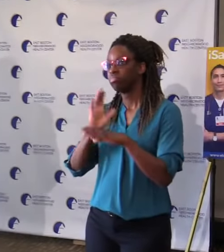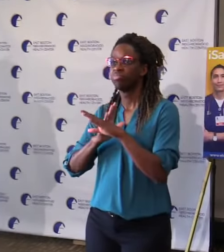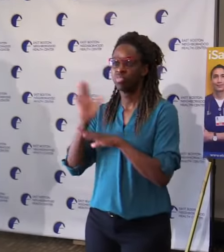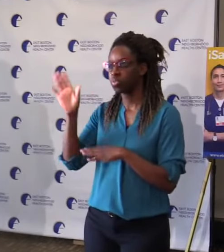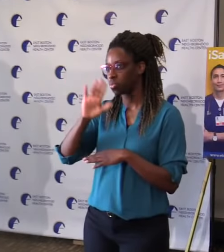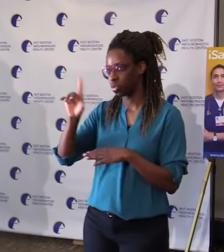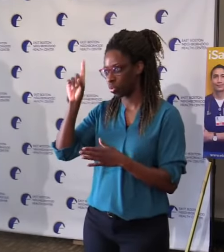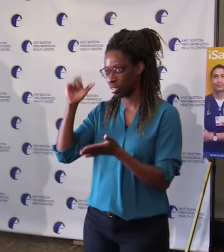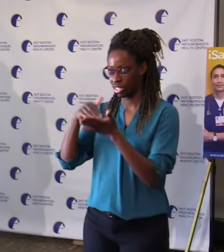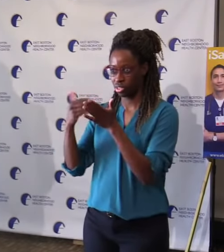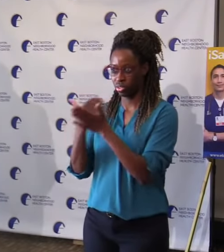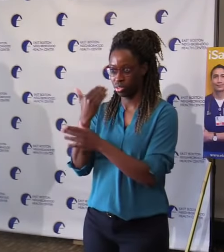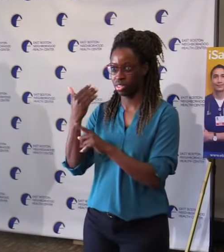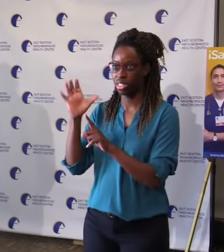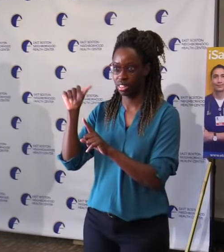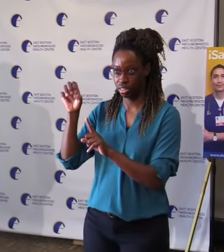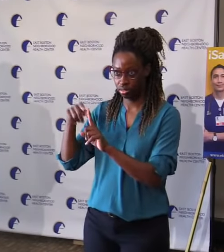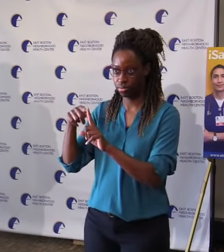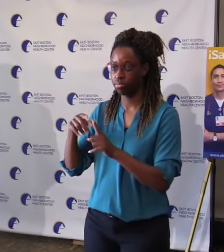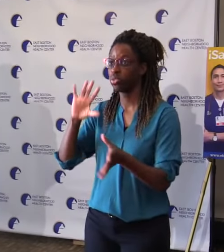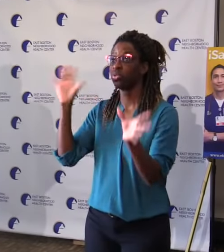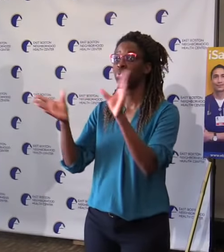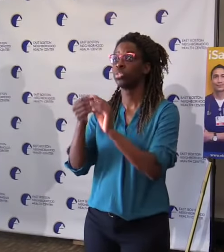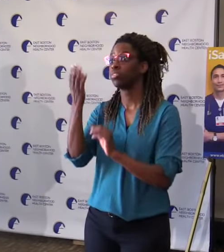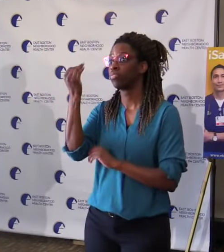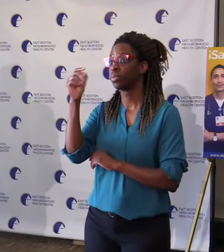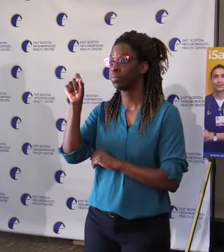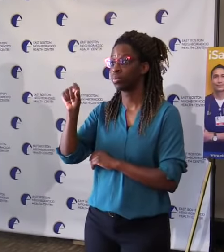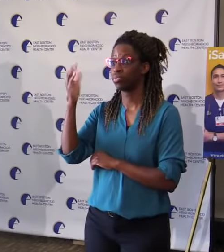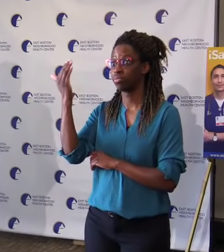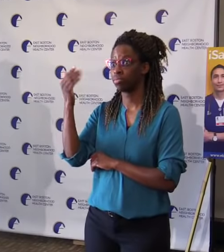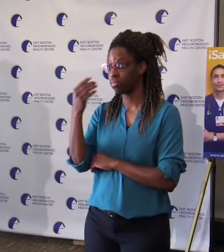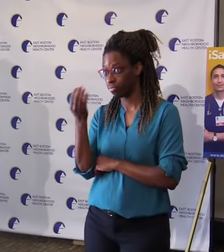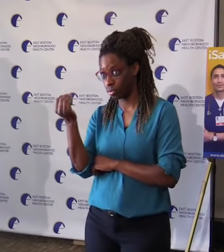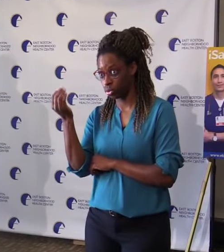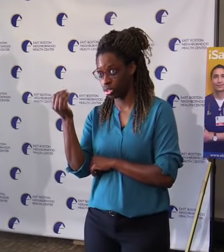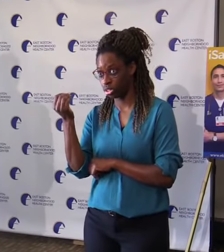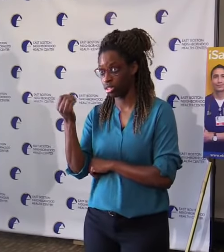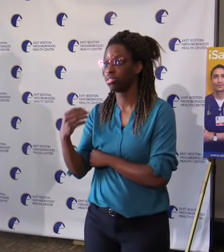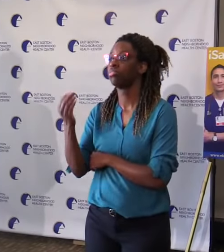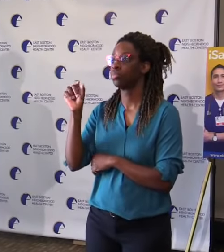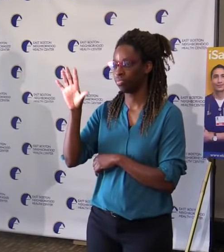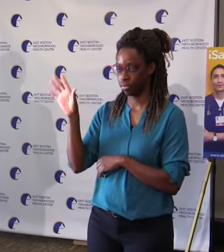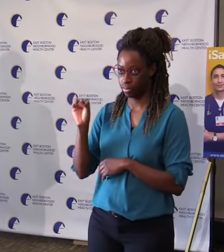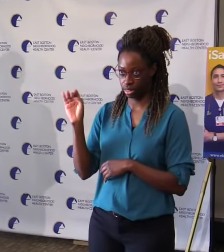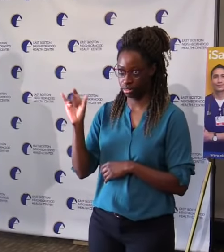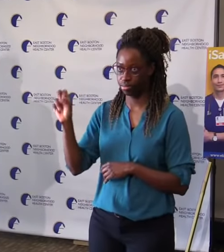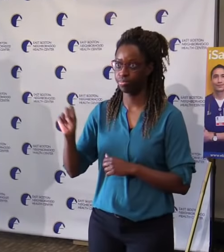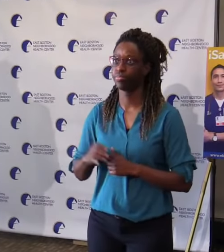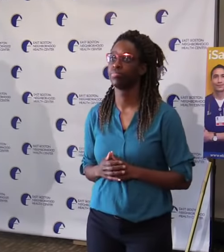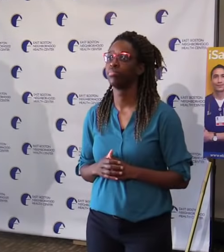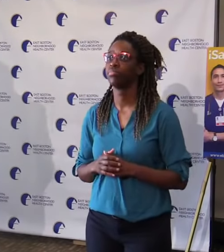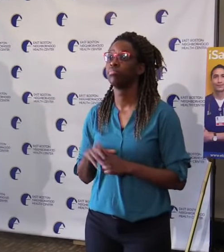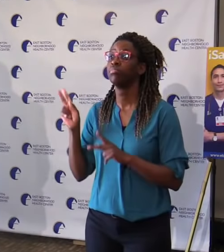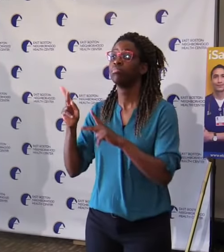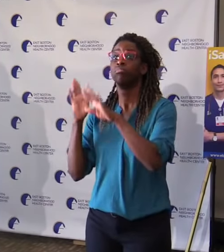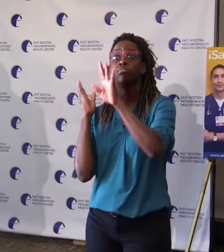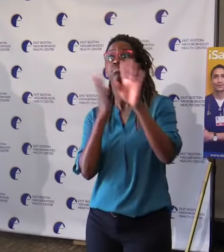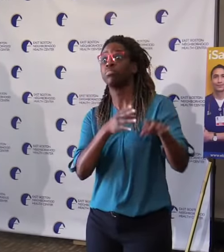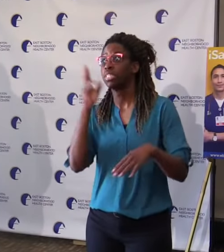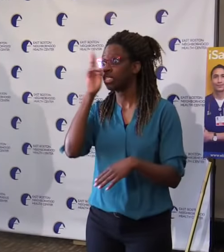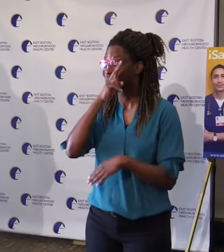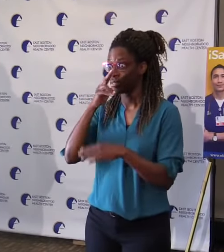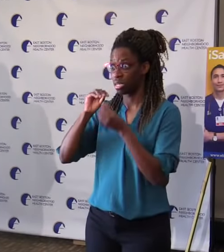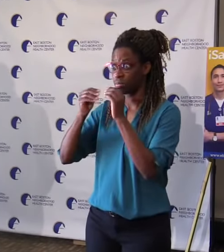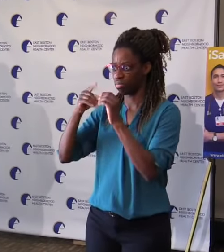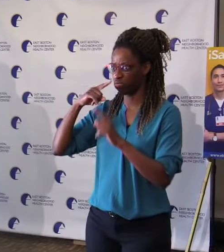tests have been done here in the Commonwealth and reported. Our hospitalization numbers continue to fall. down to 1,358